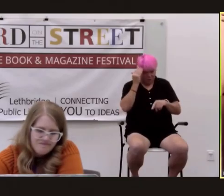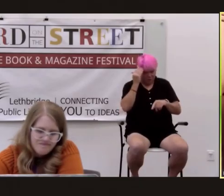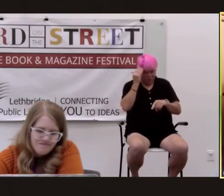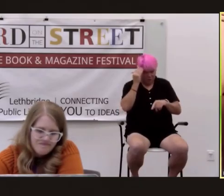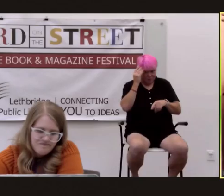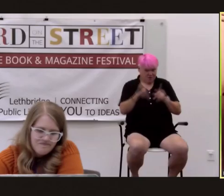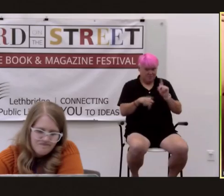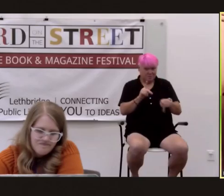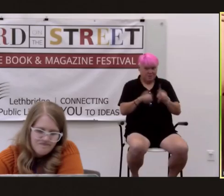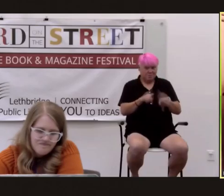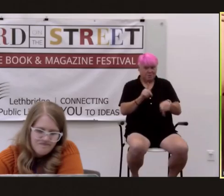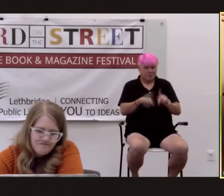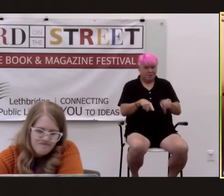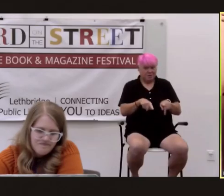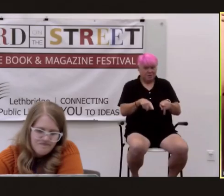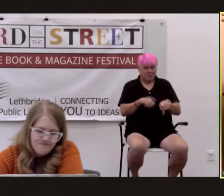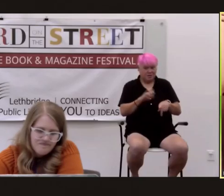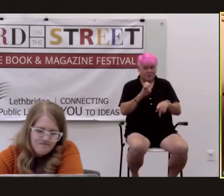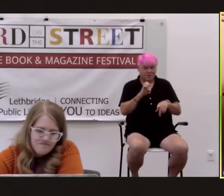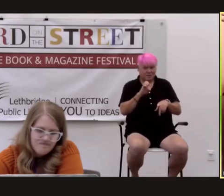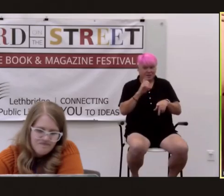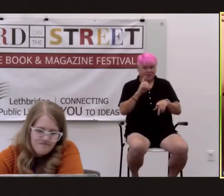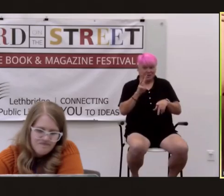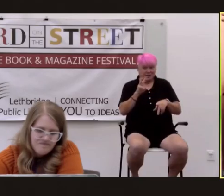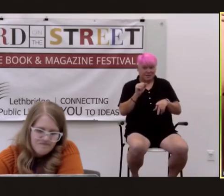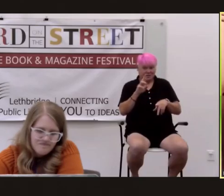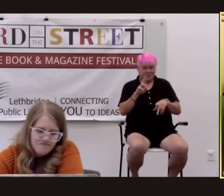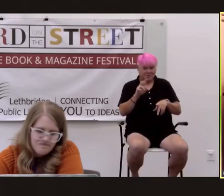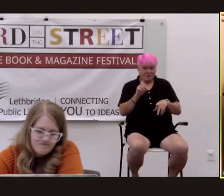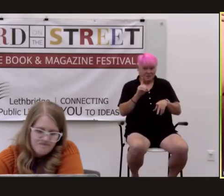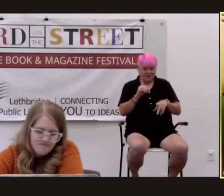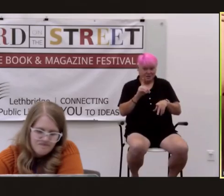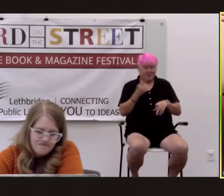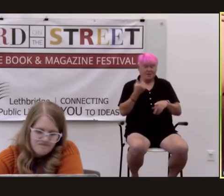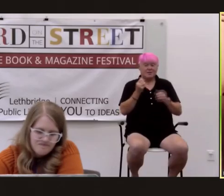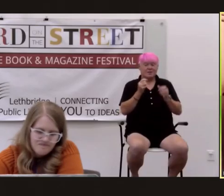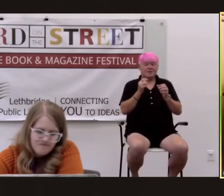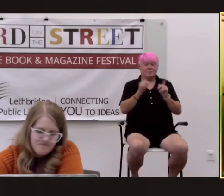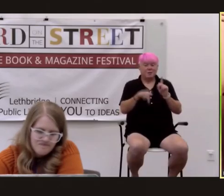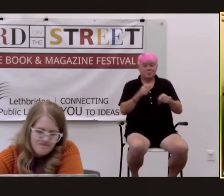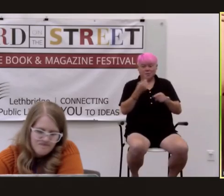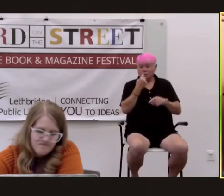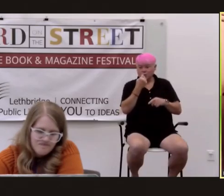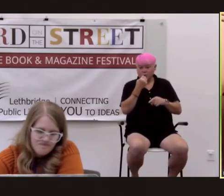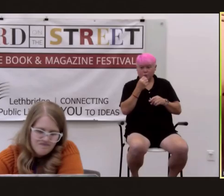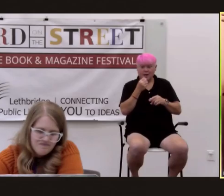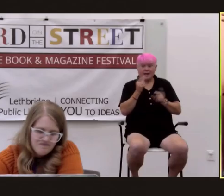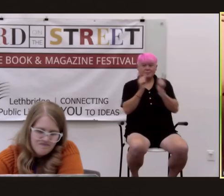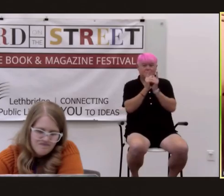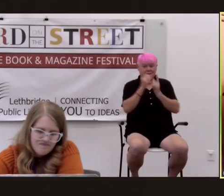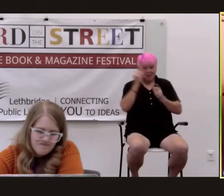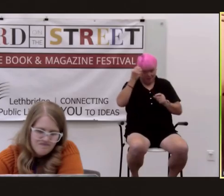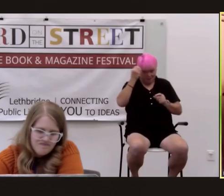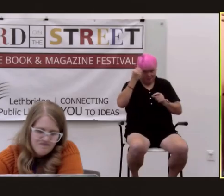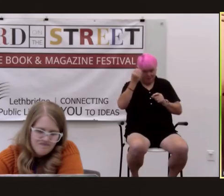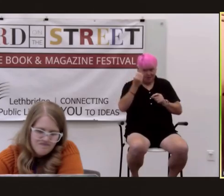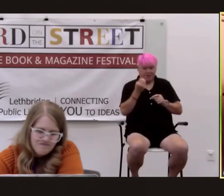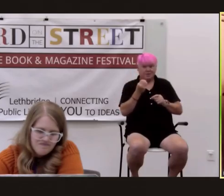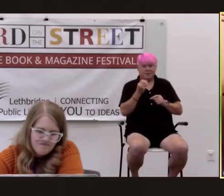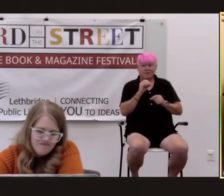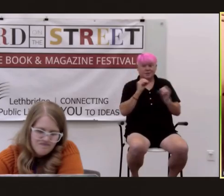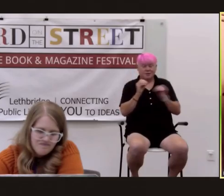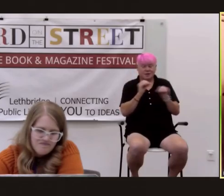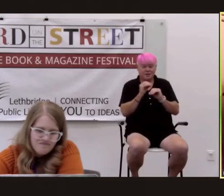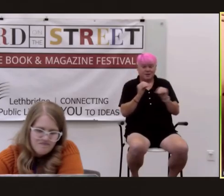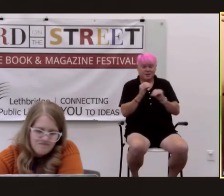i was writing about edward teller's grad student other people who had met offenheimer but not anybody who could have had a familial